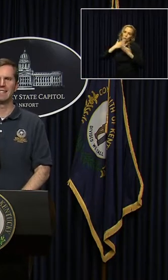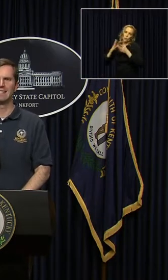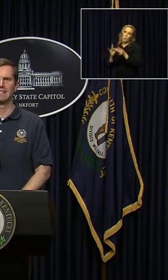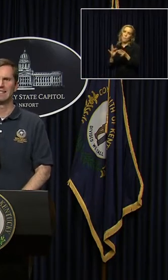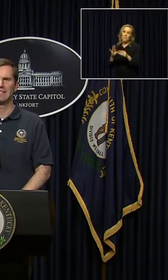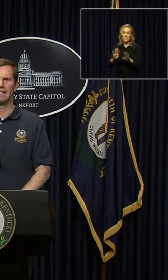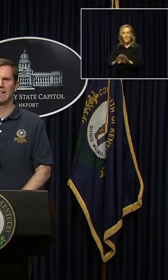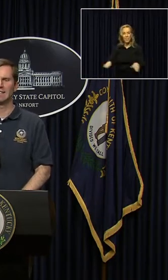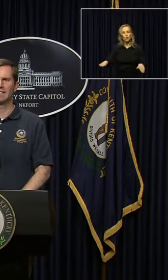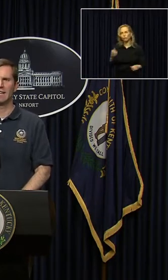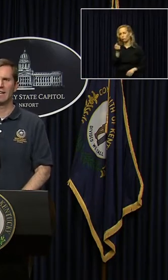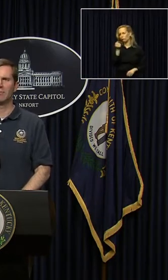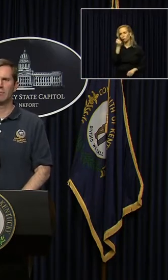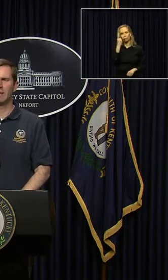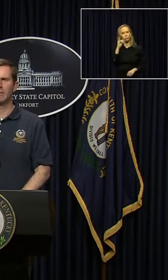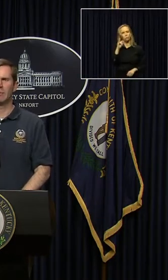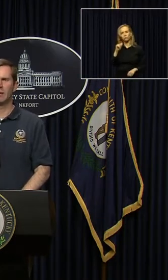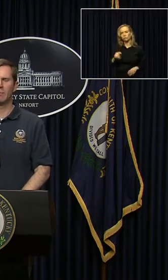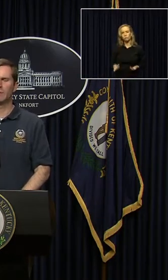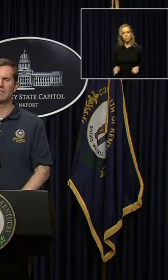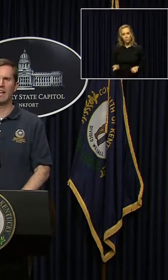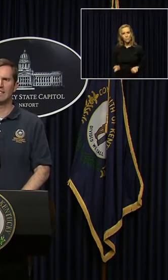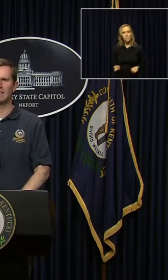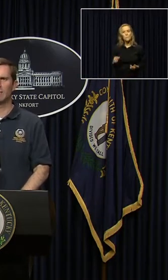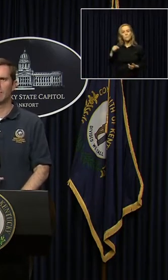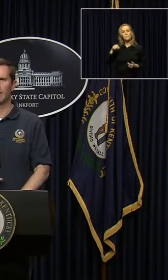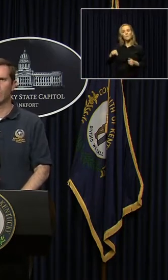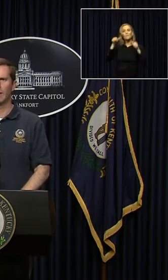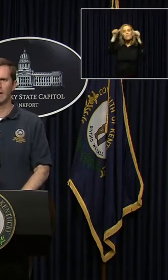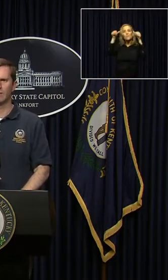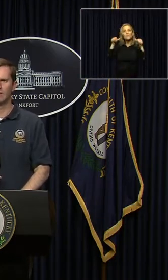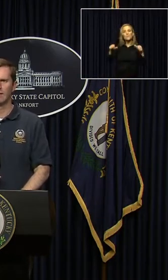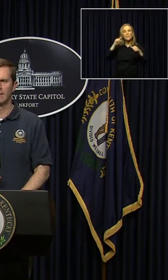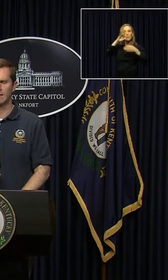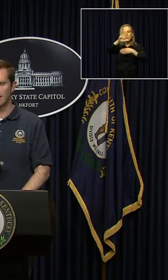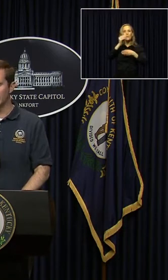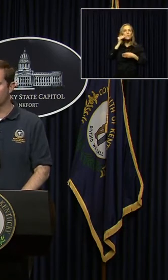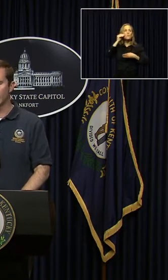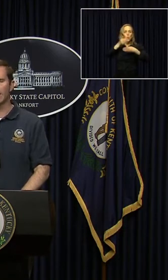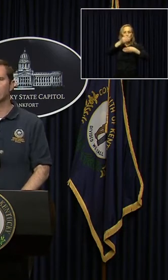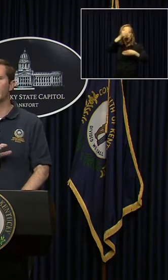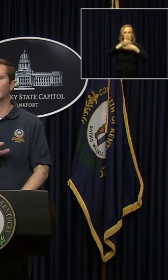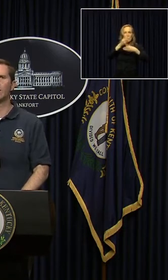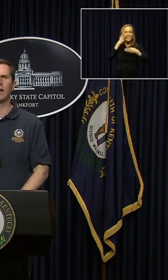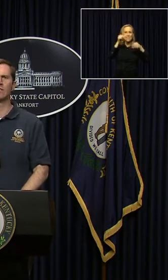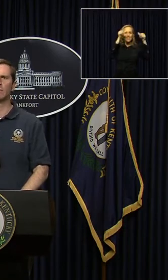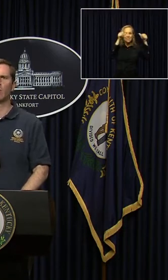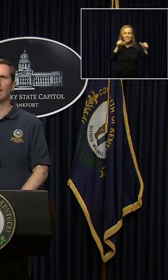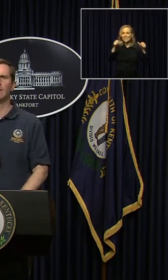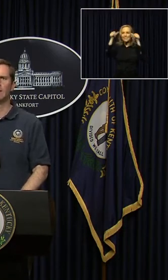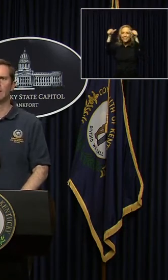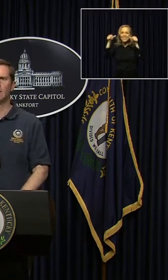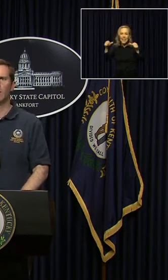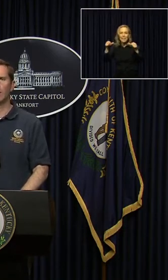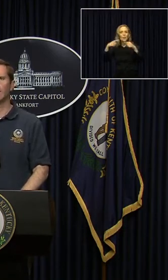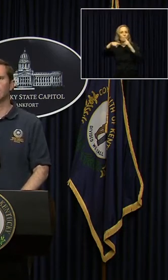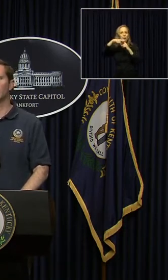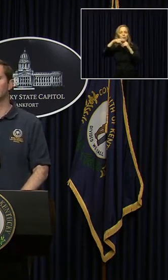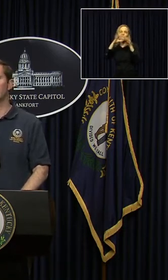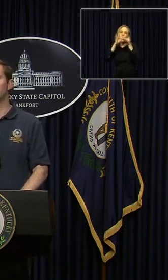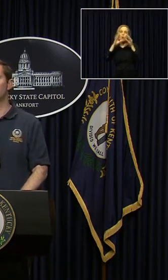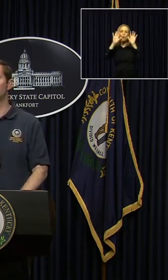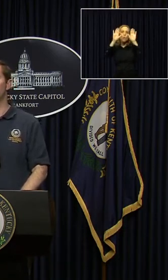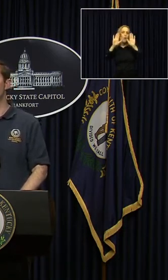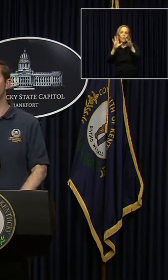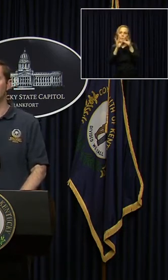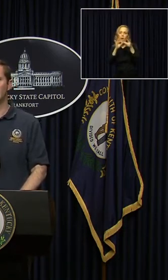that get it and that put the signs up in the windows. You see it and everybody who's lighting their house up green, knowing that